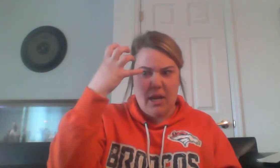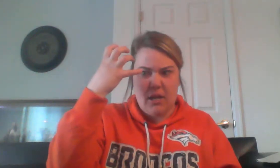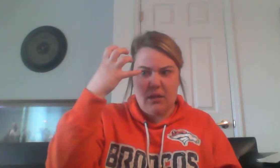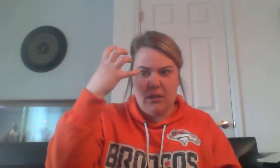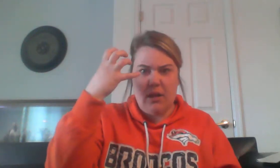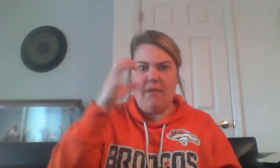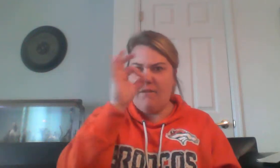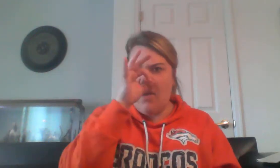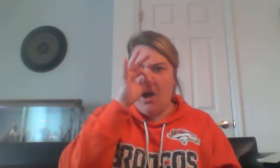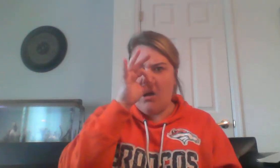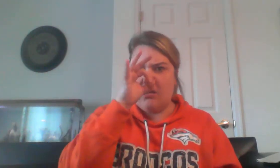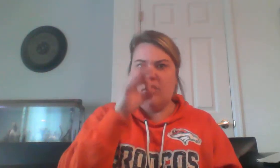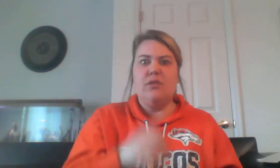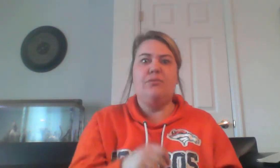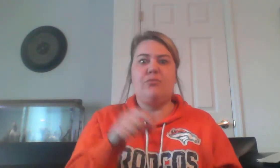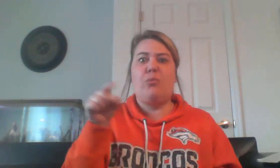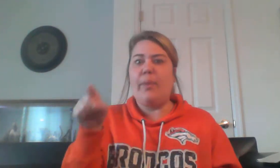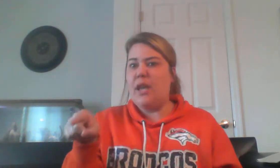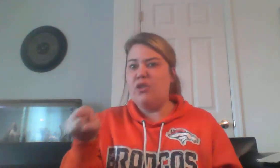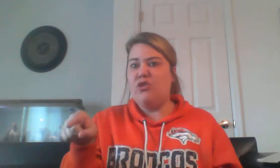Since I was denied the opportunity of raising him,